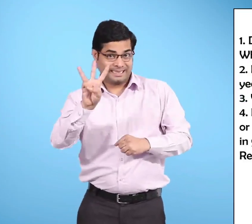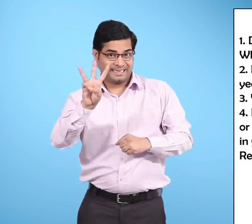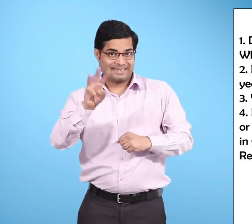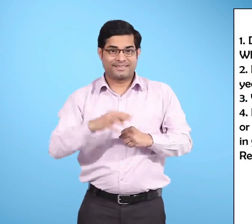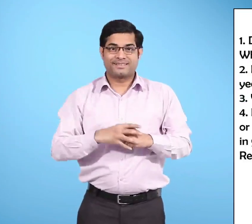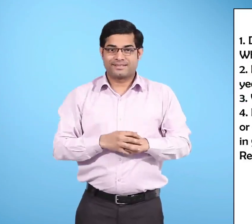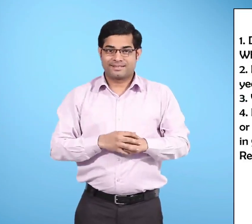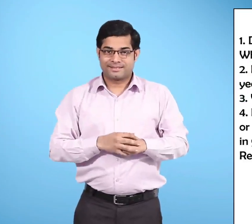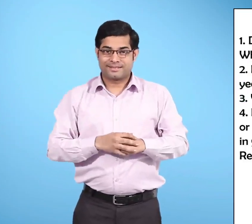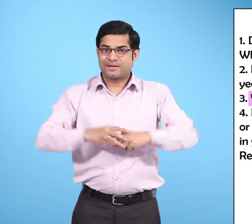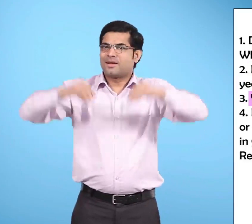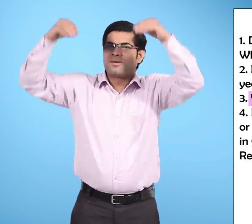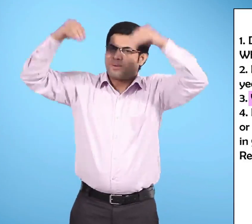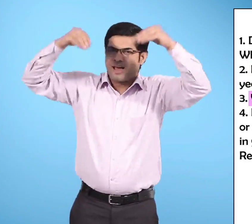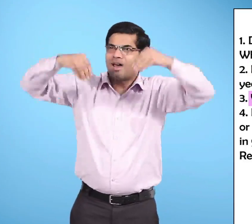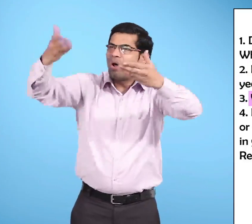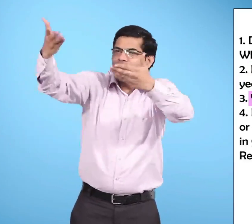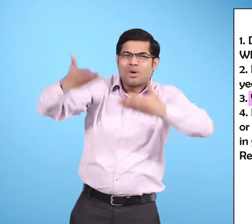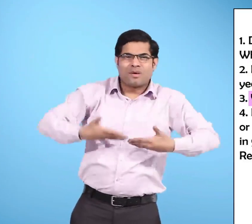3. Why is the rain welcome?